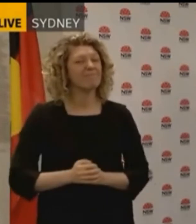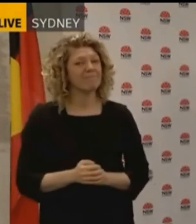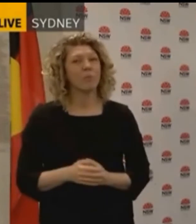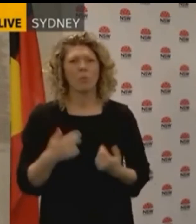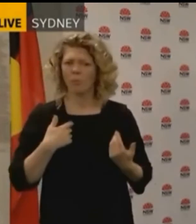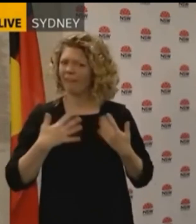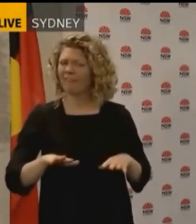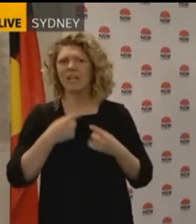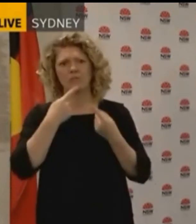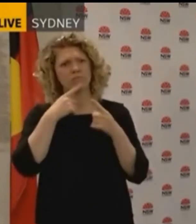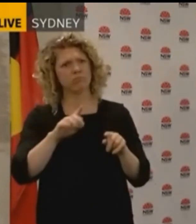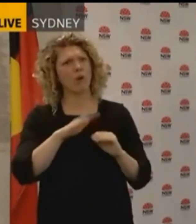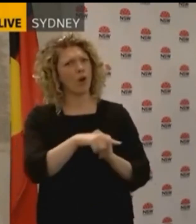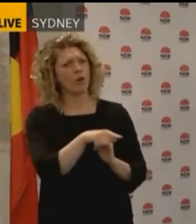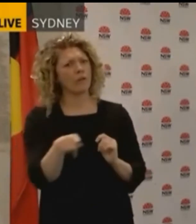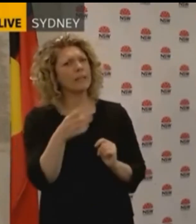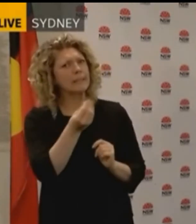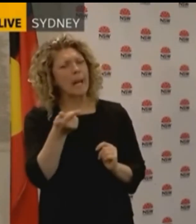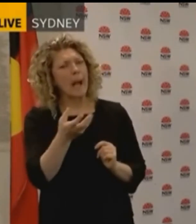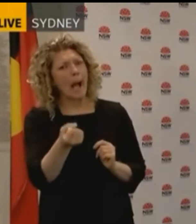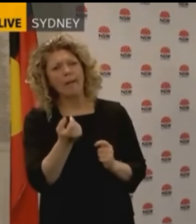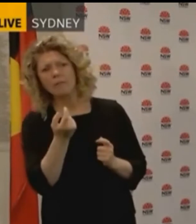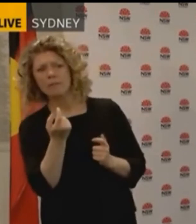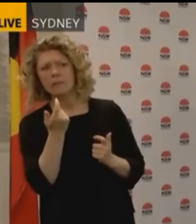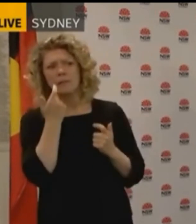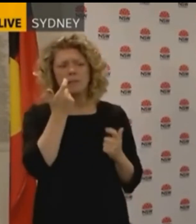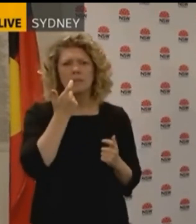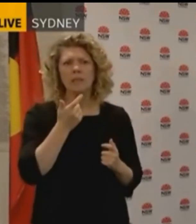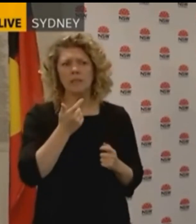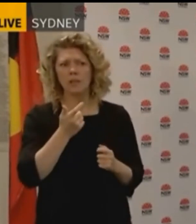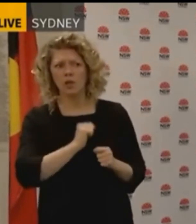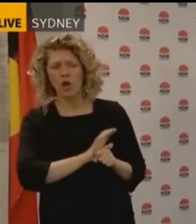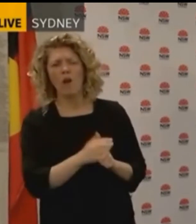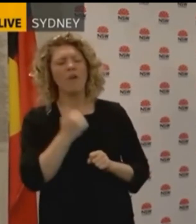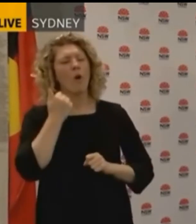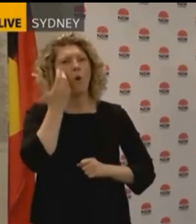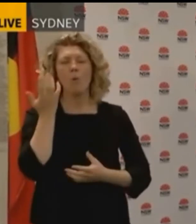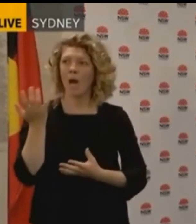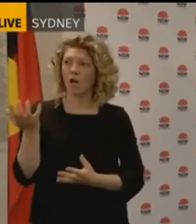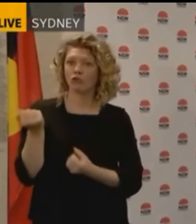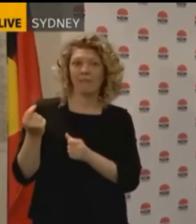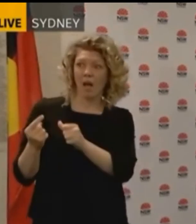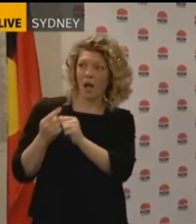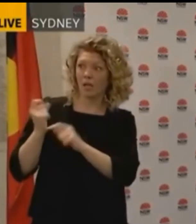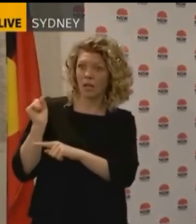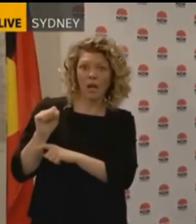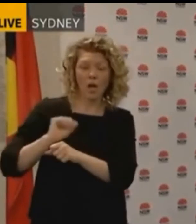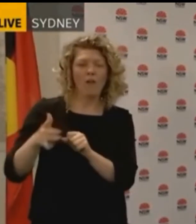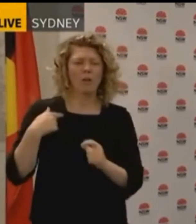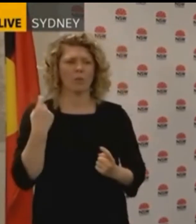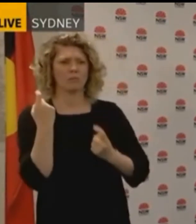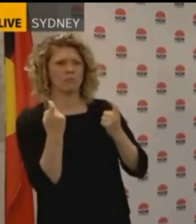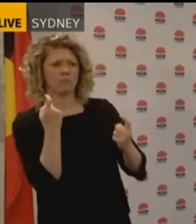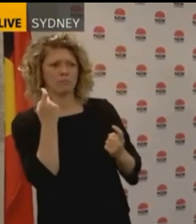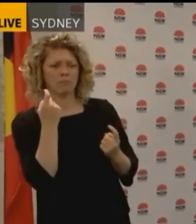Child Care Centre, people were on standby but when we get another case at the Child Care Centre it always is a time where we reflect on